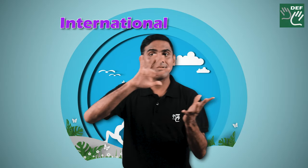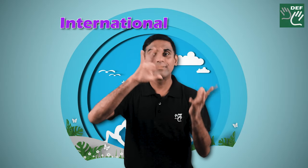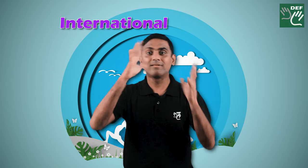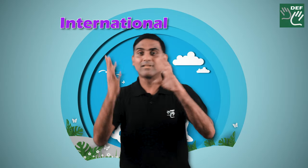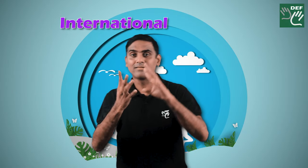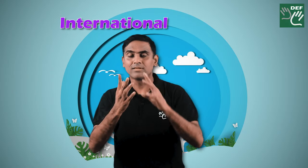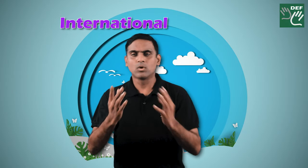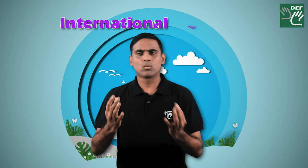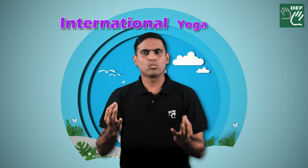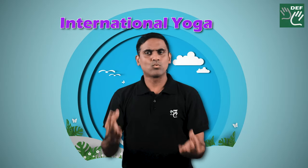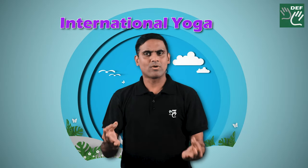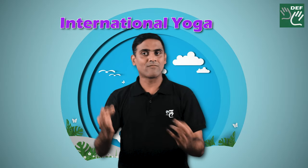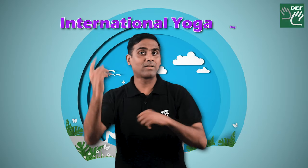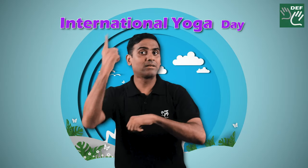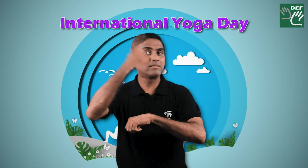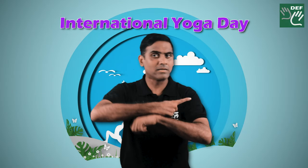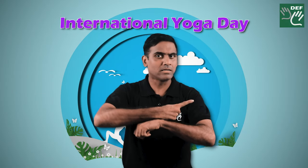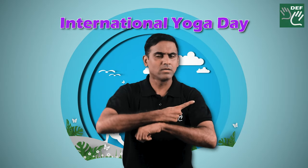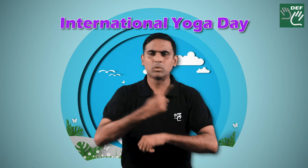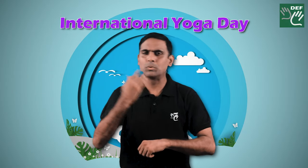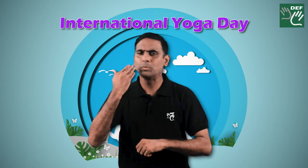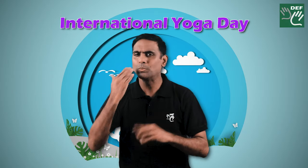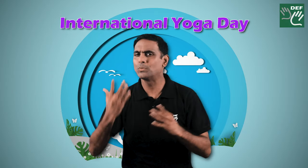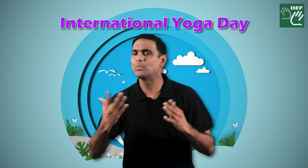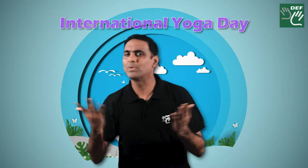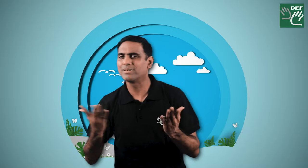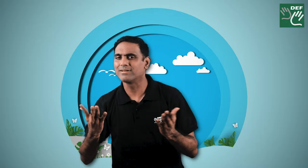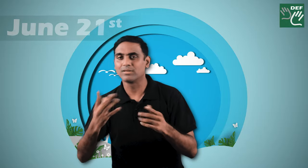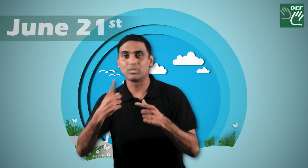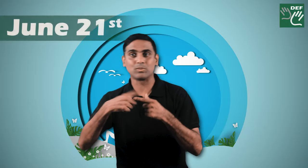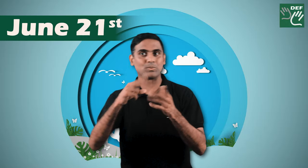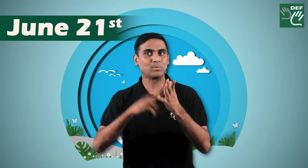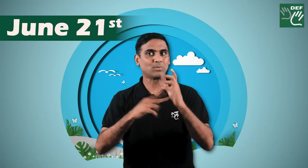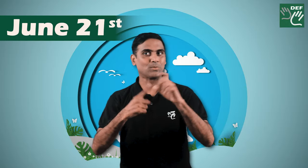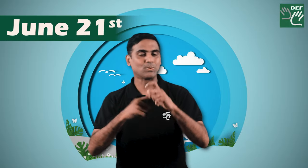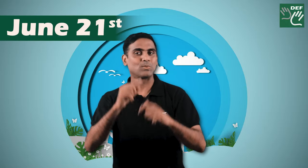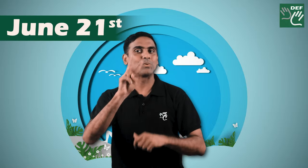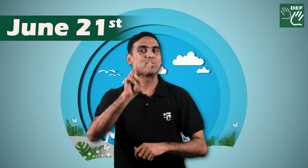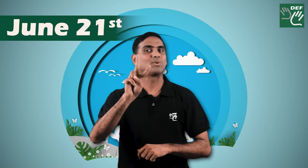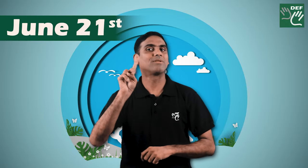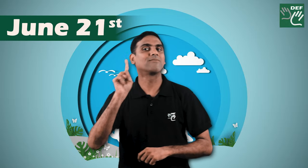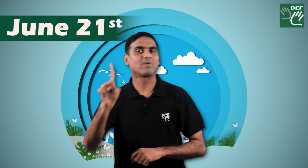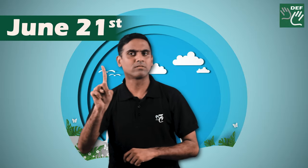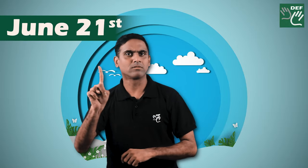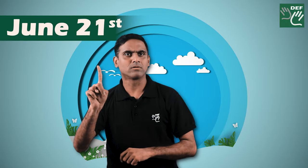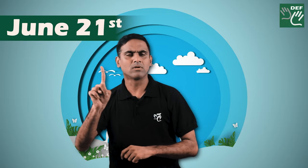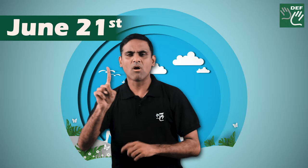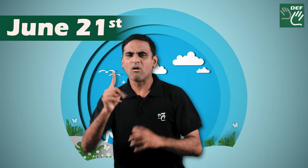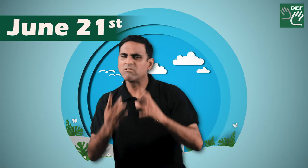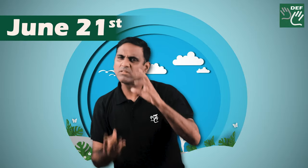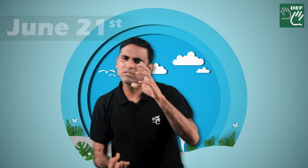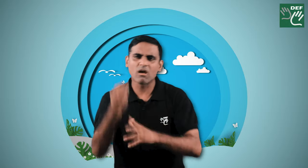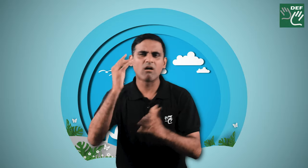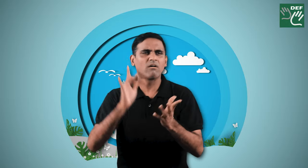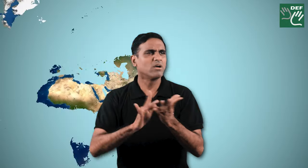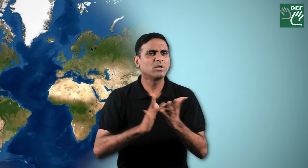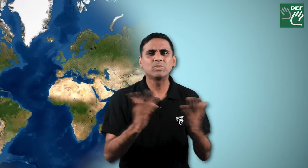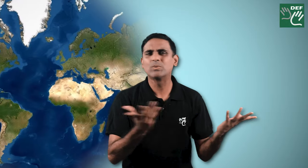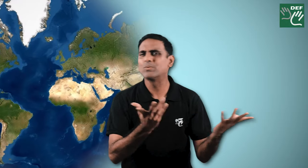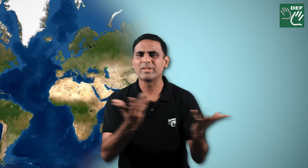international yoga day when is international yoga day june 21st you know the